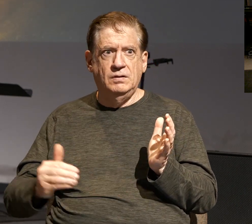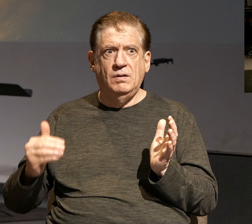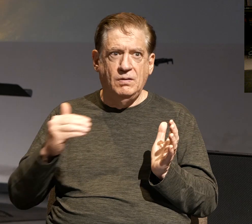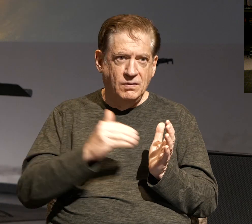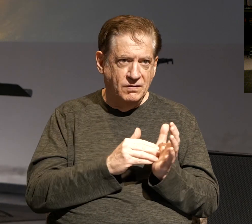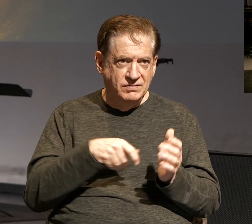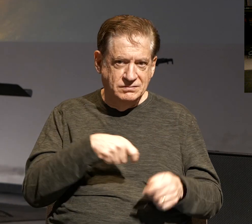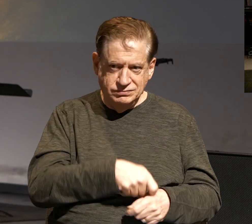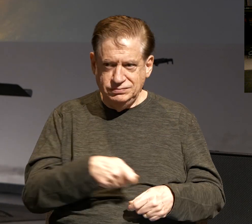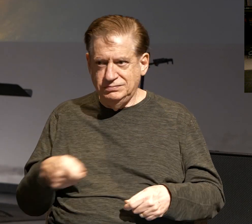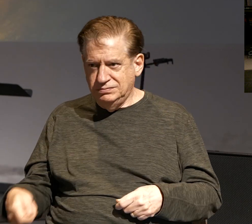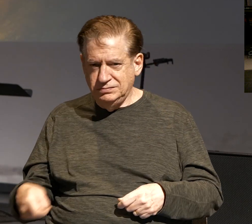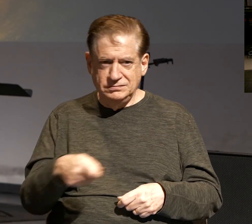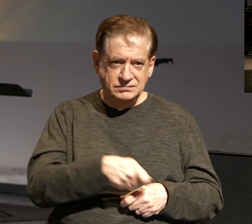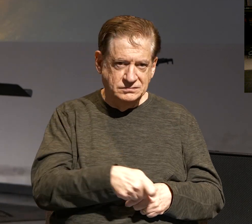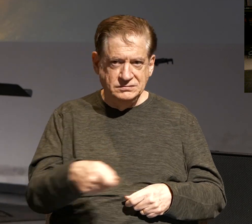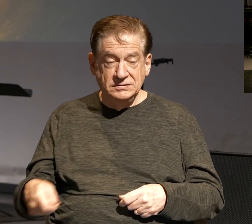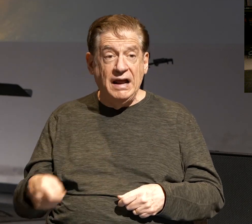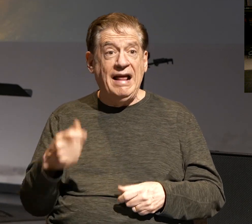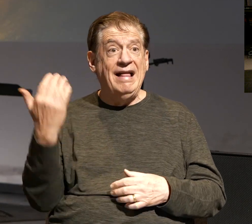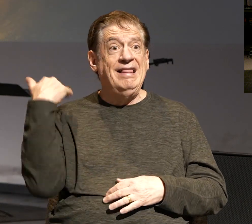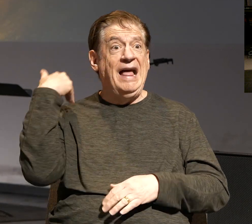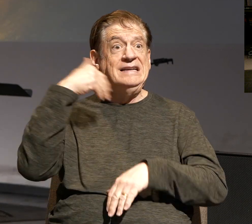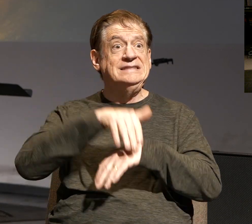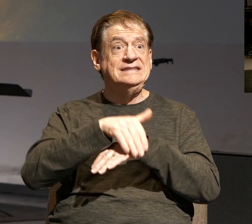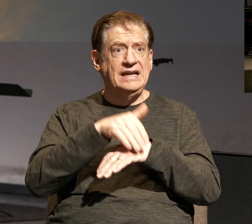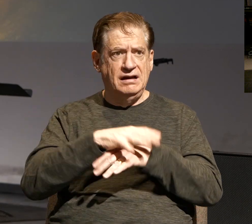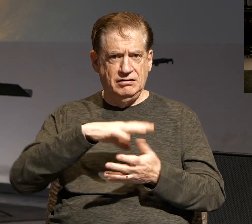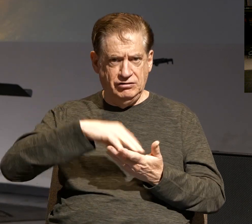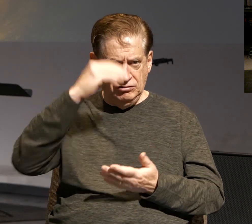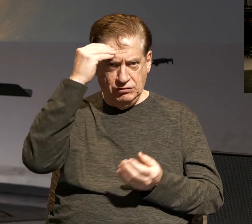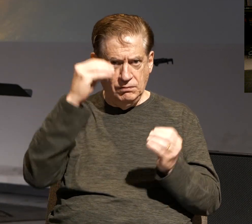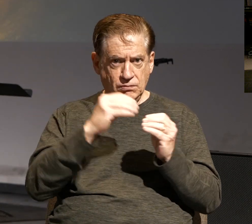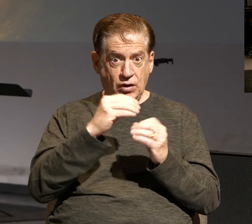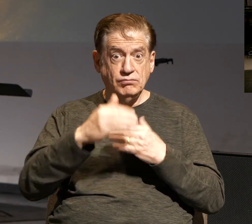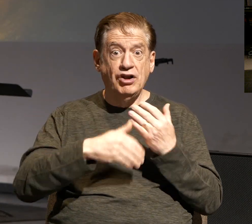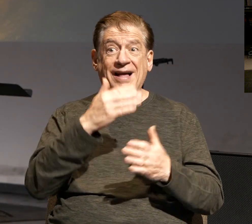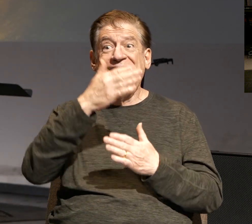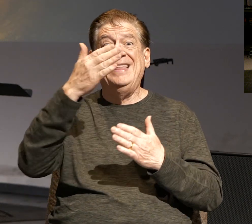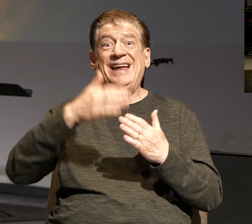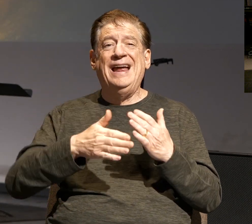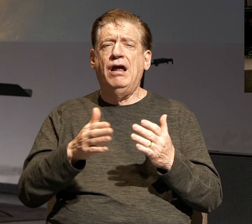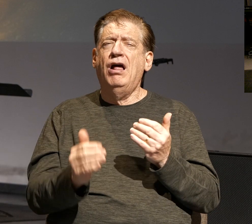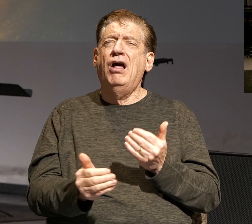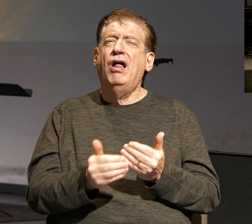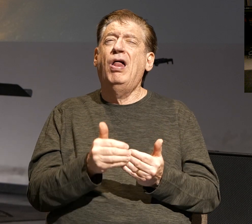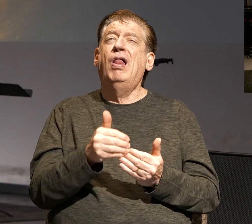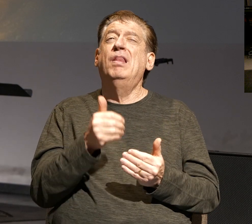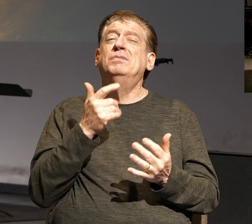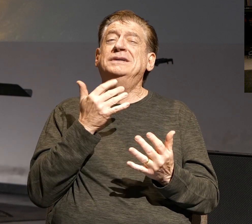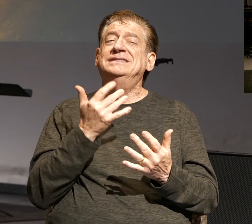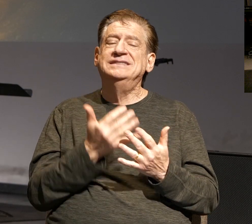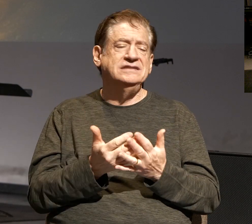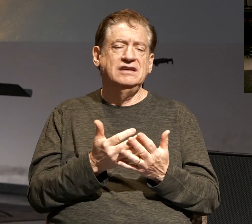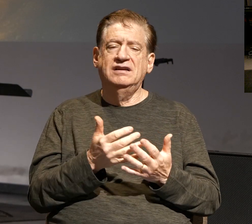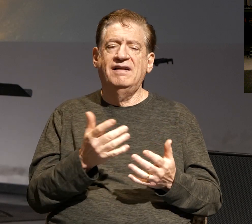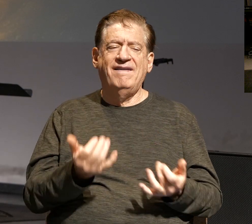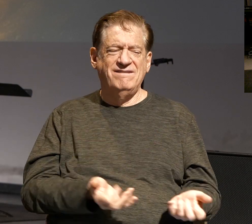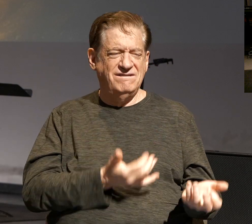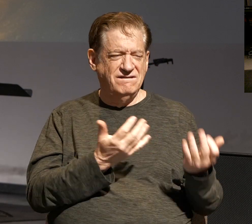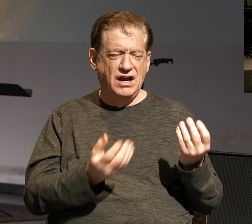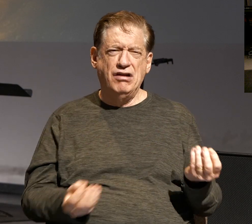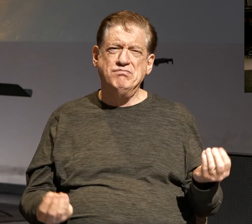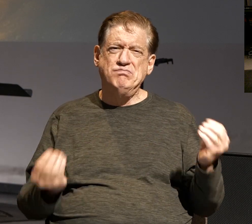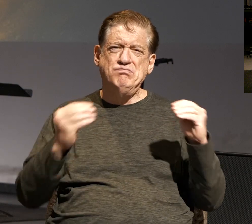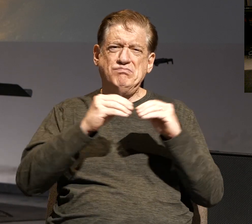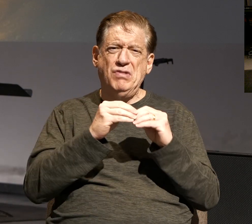over again. And even last night, I learned a little bit more about the process. Even at the end, when you're just about there, you turn the fire up even